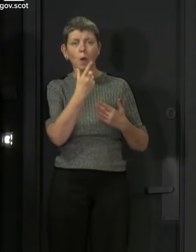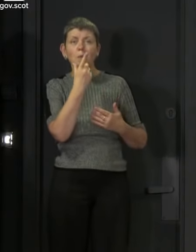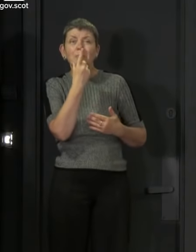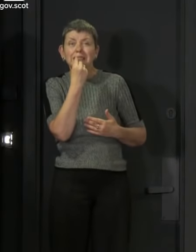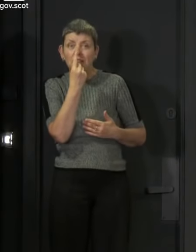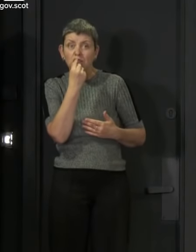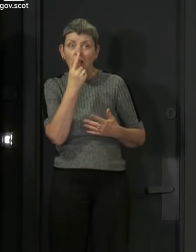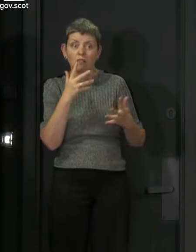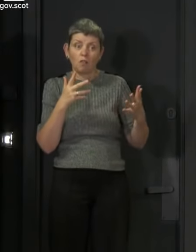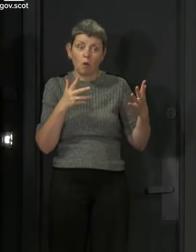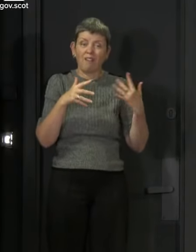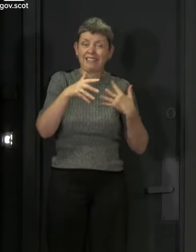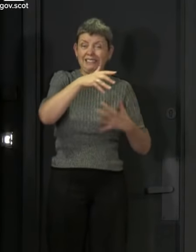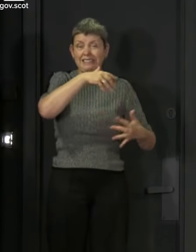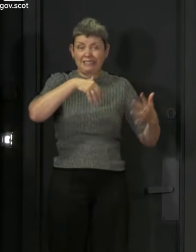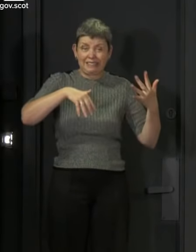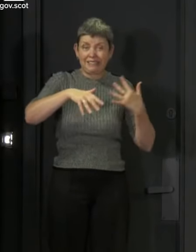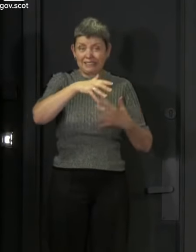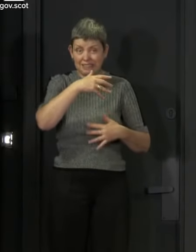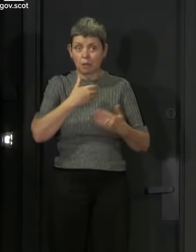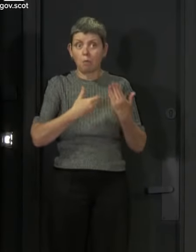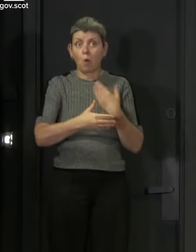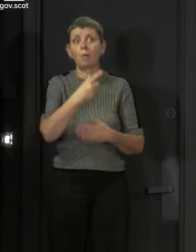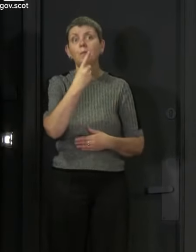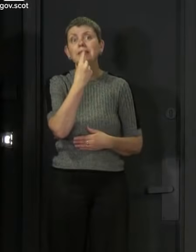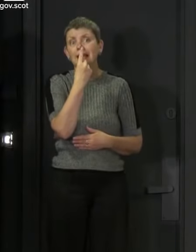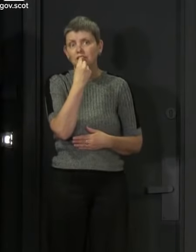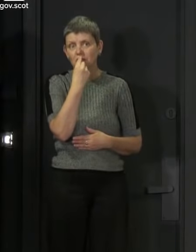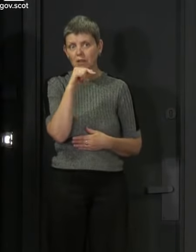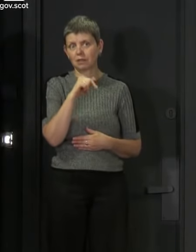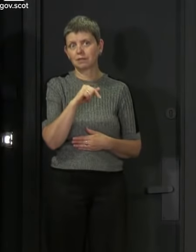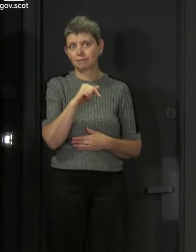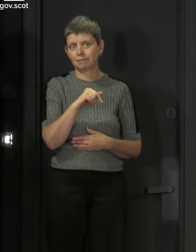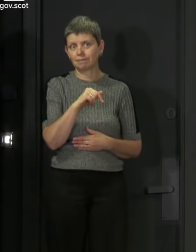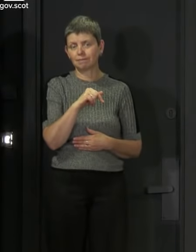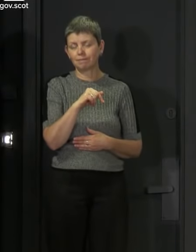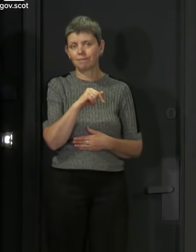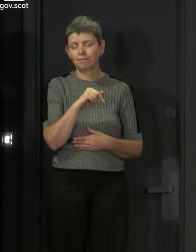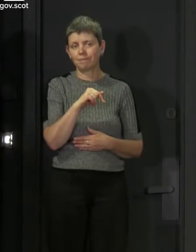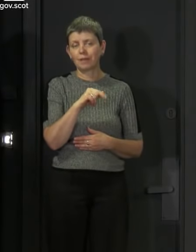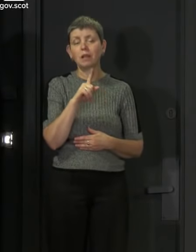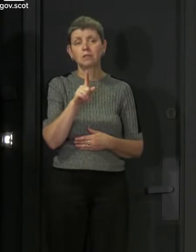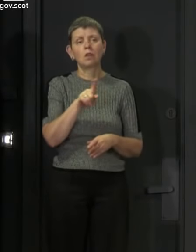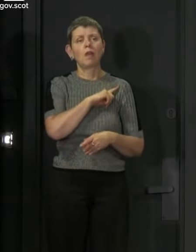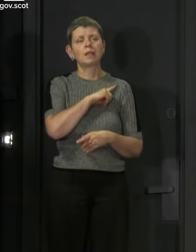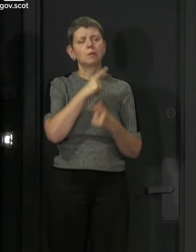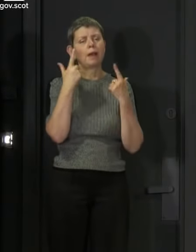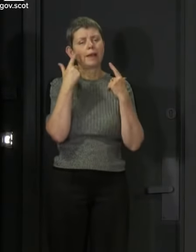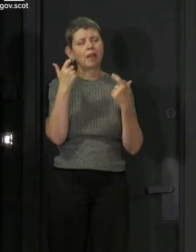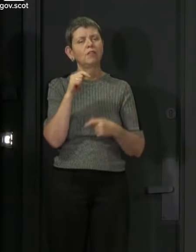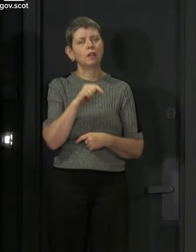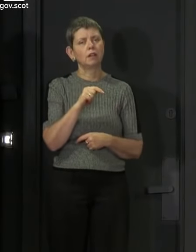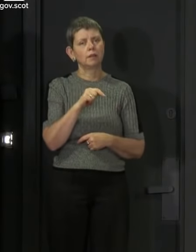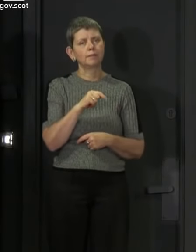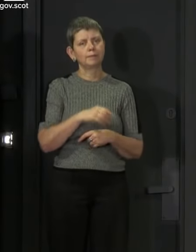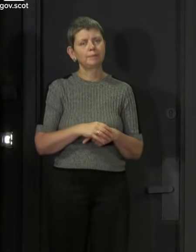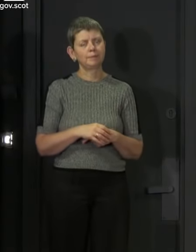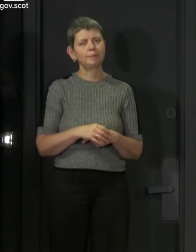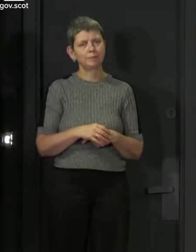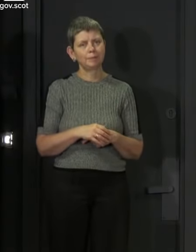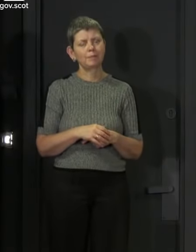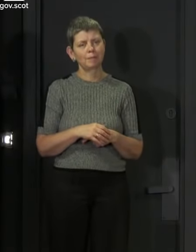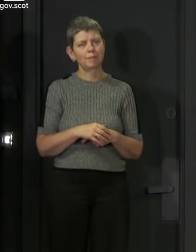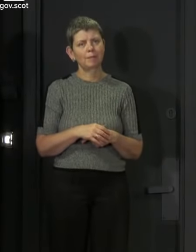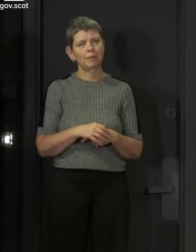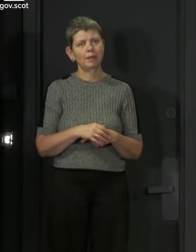not stick to that is potentially greater. So it's about caution and just being a